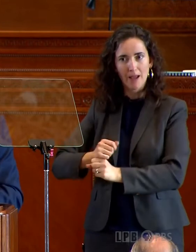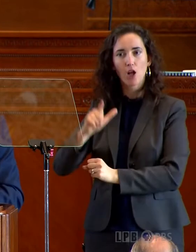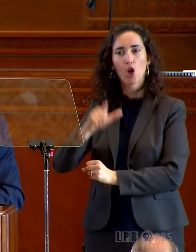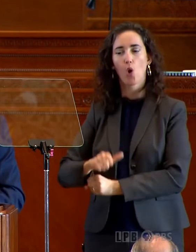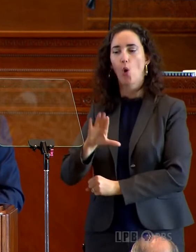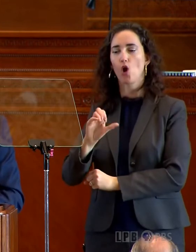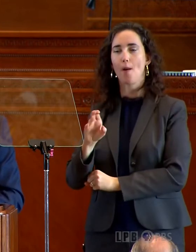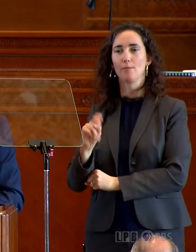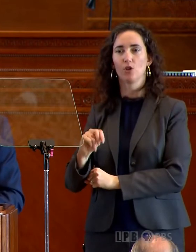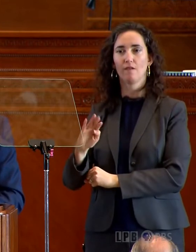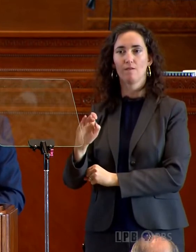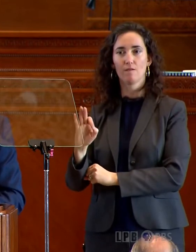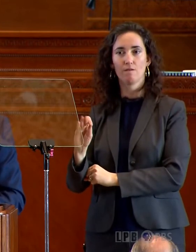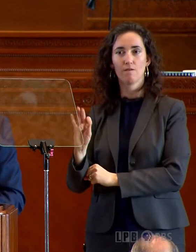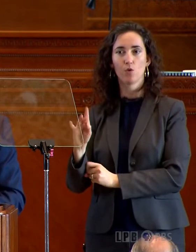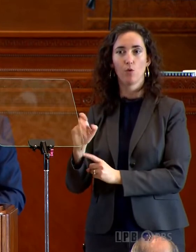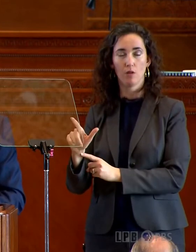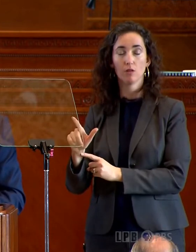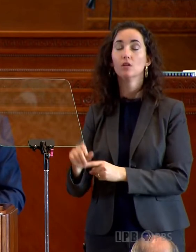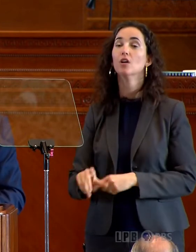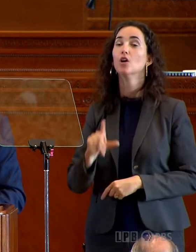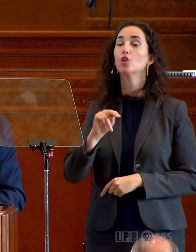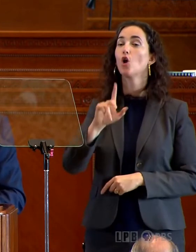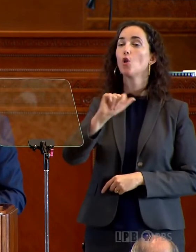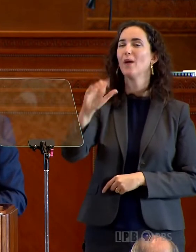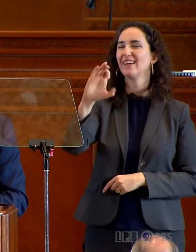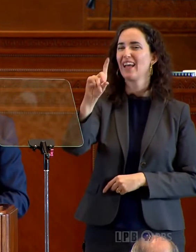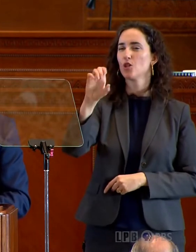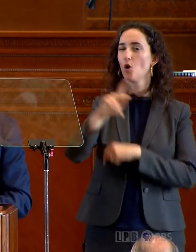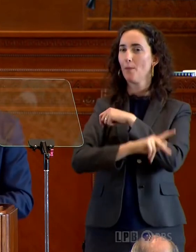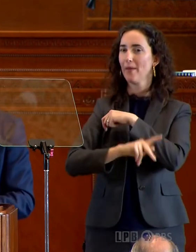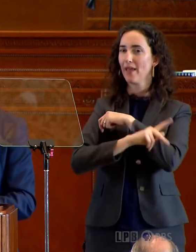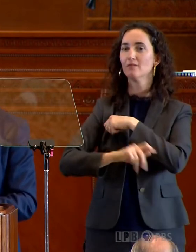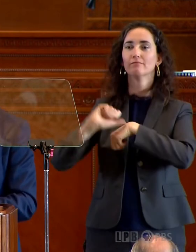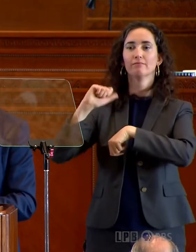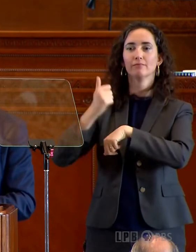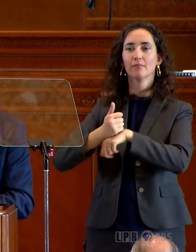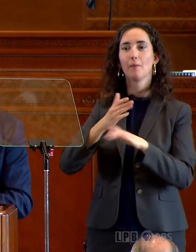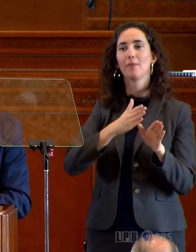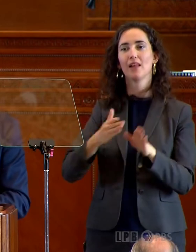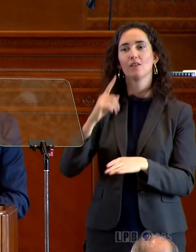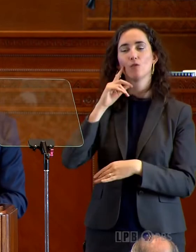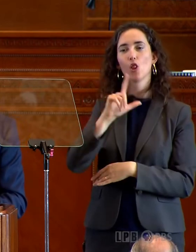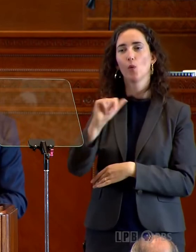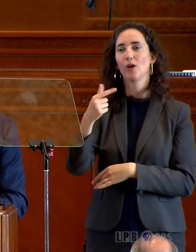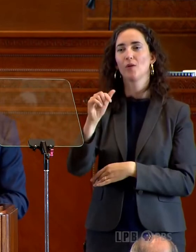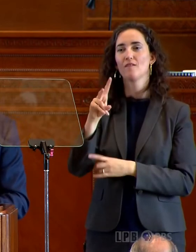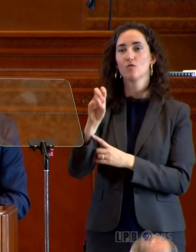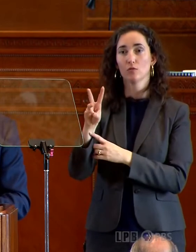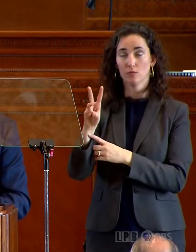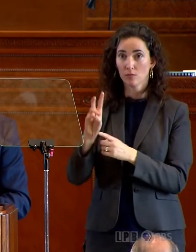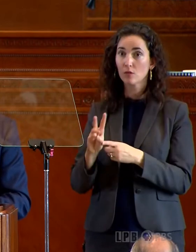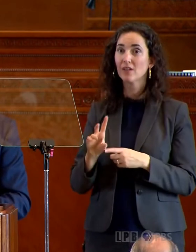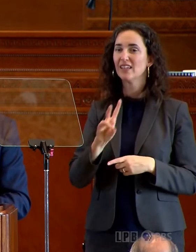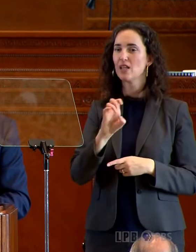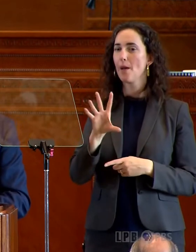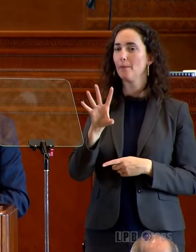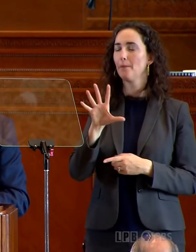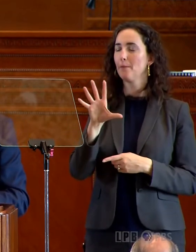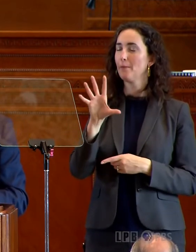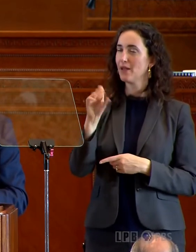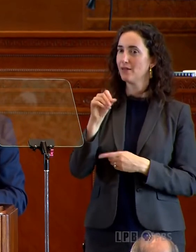North Louisiana, in Caldwell Parish, we announced plans for Louisiana Green Fuels, a $700 million renewable diesel refinery.